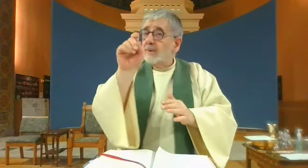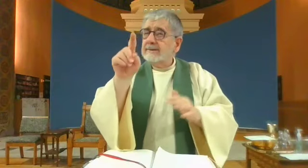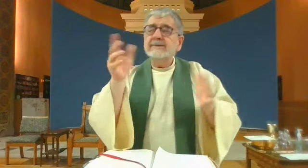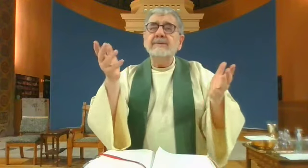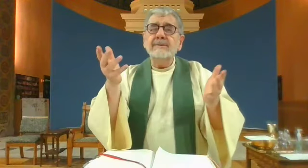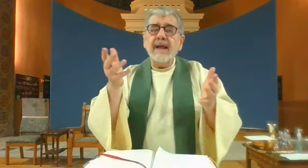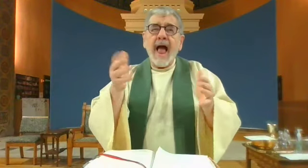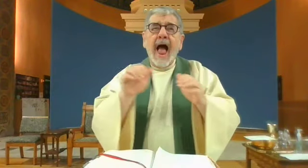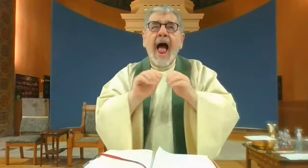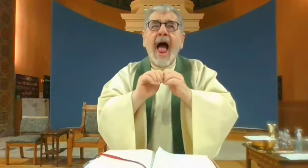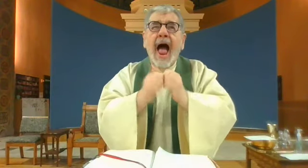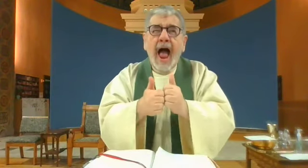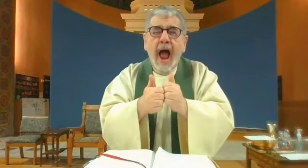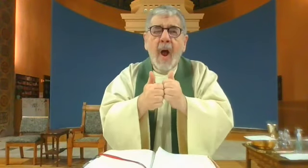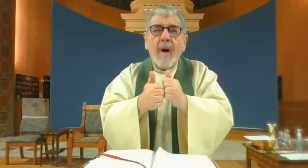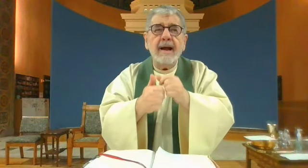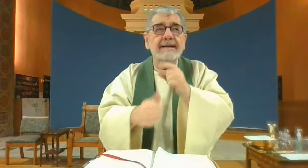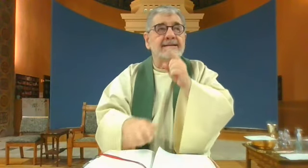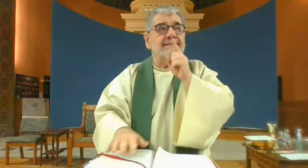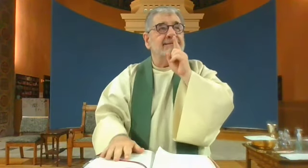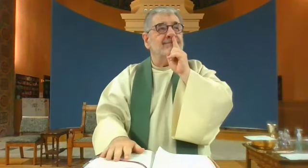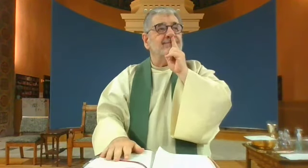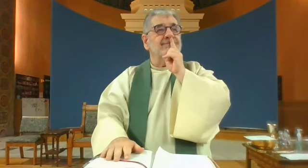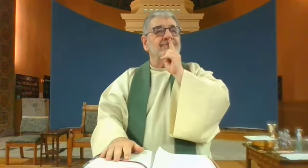Again, the question isn't how.